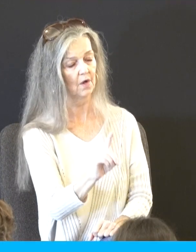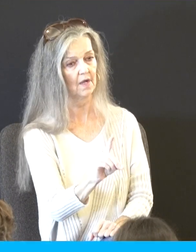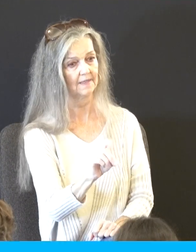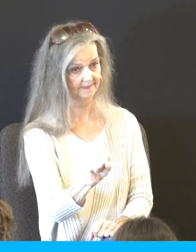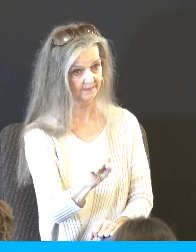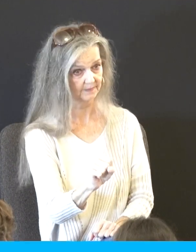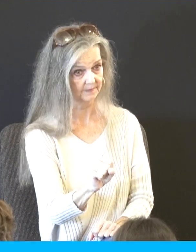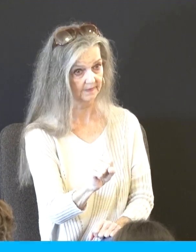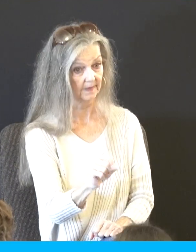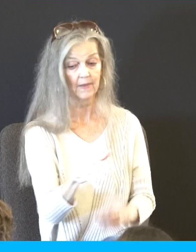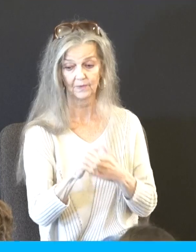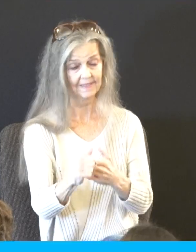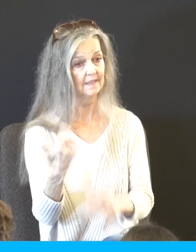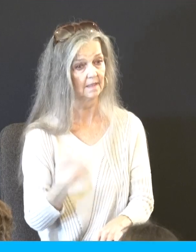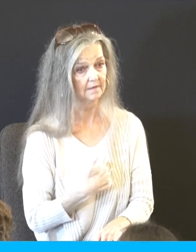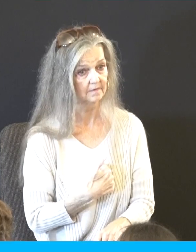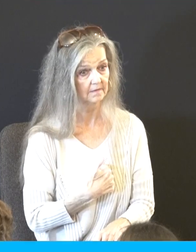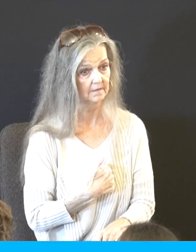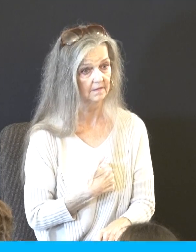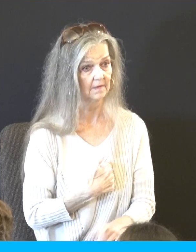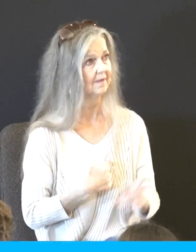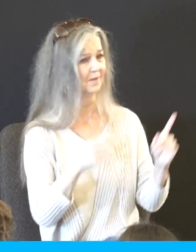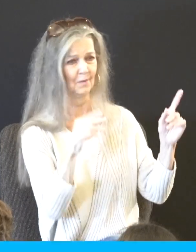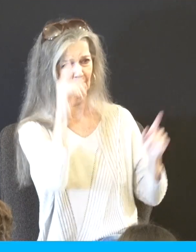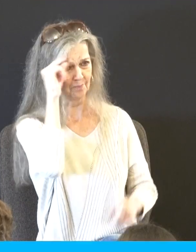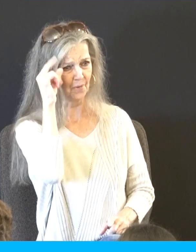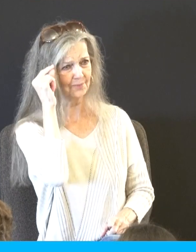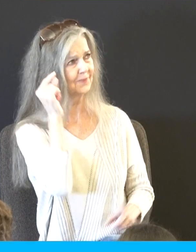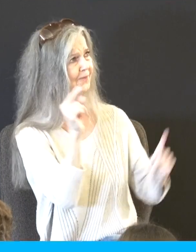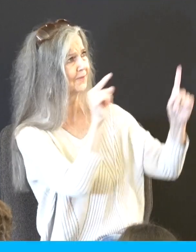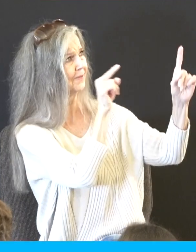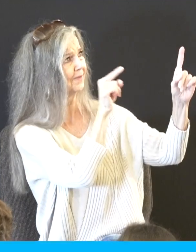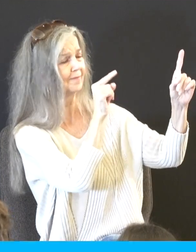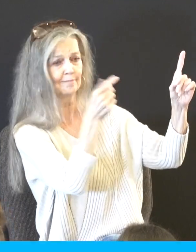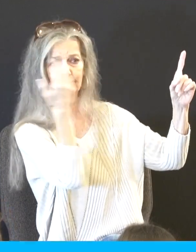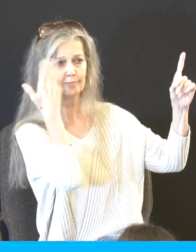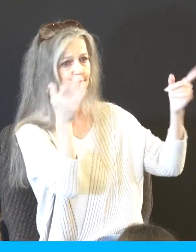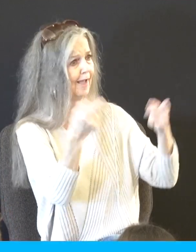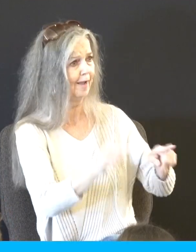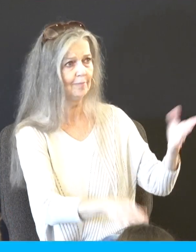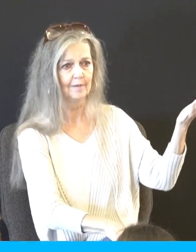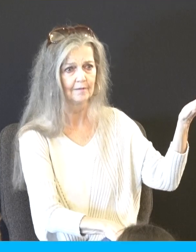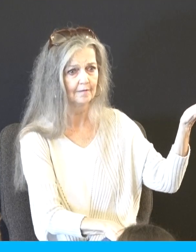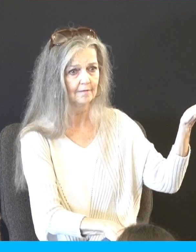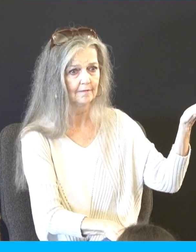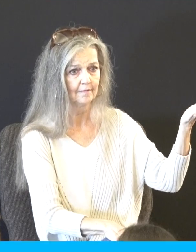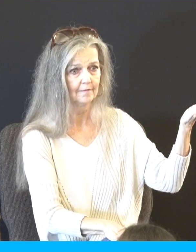shall go before us. As for this Moses, the man that brought us out of the land of Egypt, we want, that's old King James for know, that's Yadah